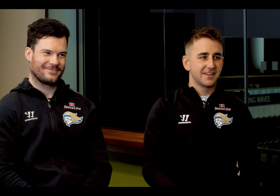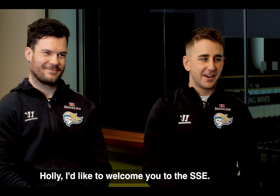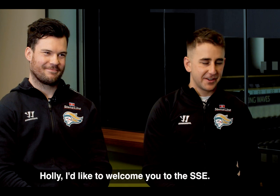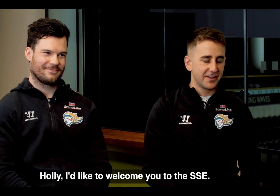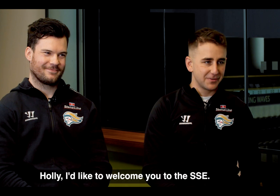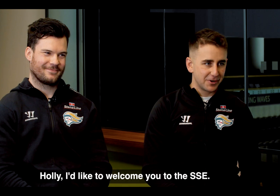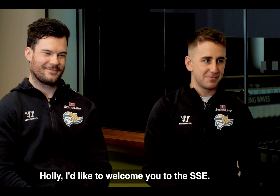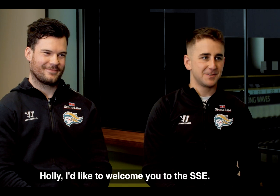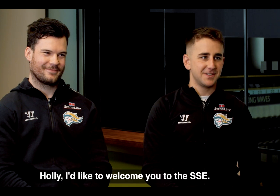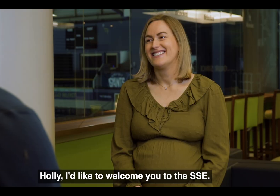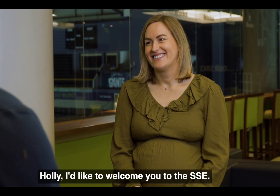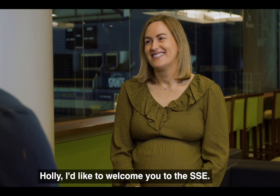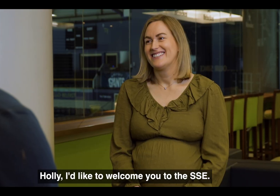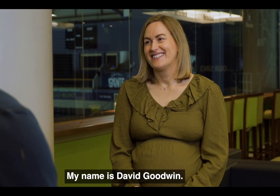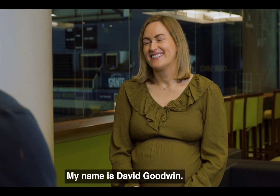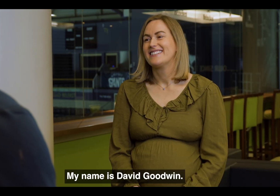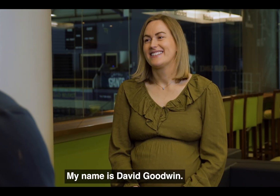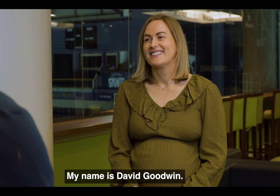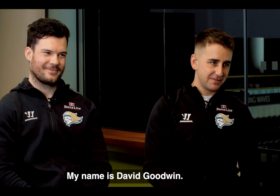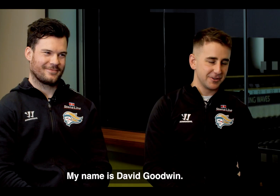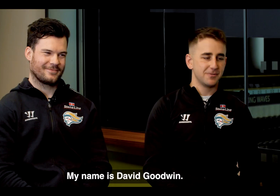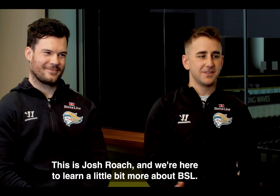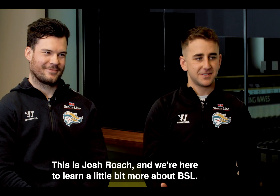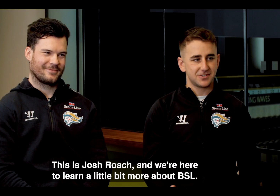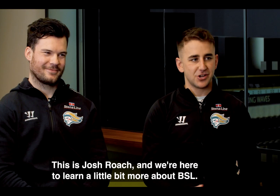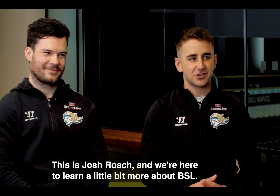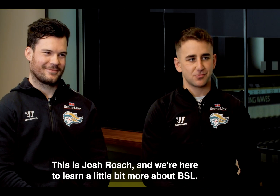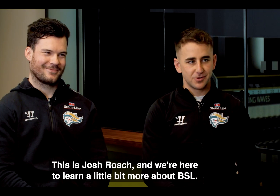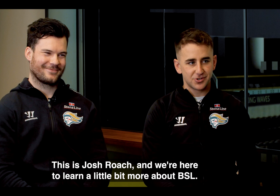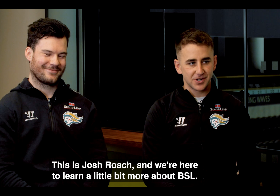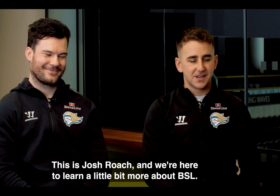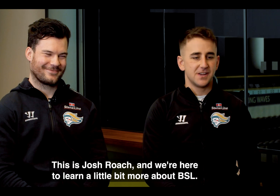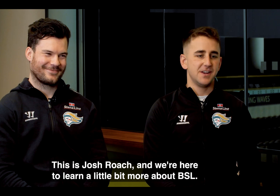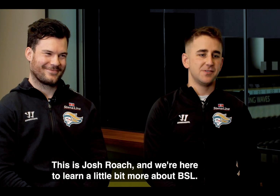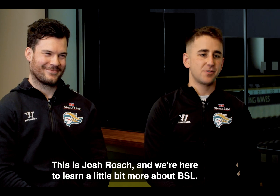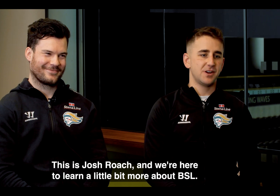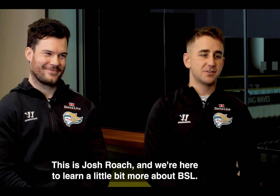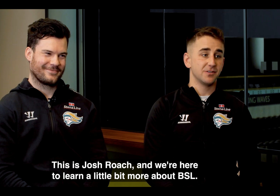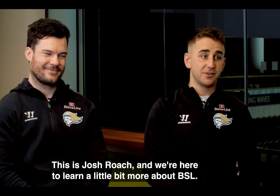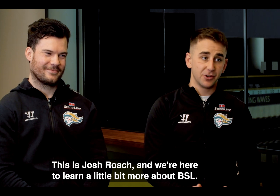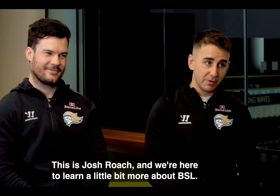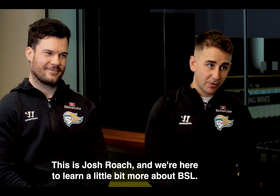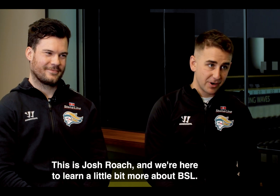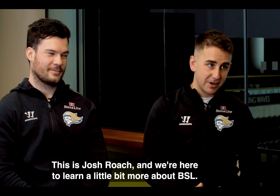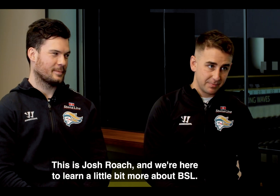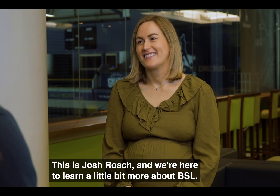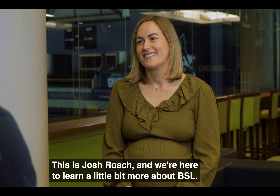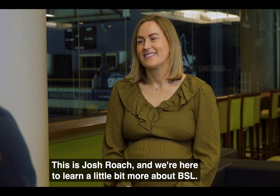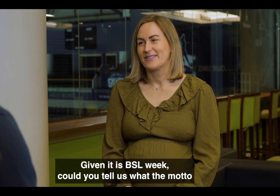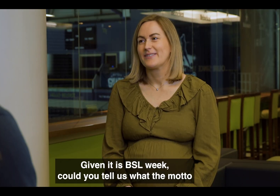Holly, I'd like to welcome you to the SSC. My name is David Goodwin, this is Josh Roach and we're here to learn a little bit more about BSL given